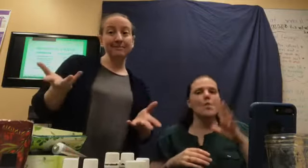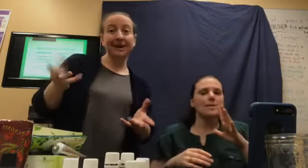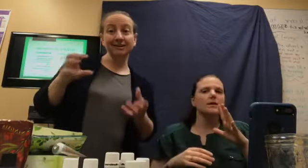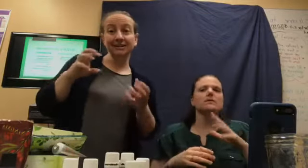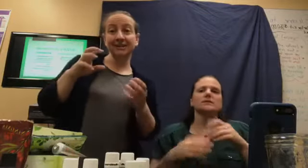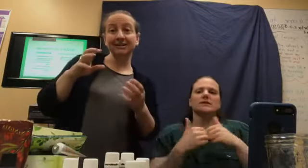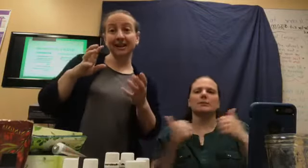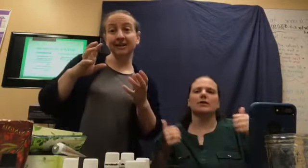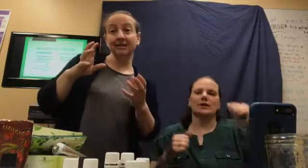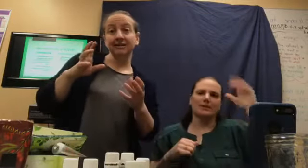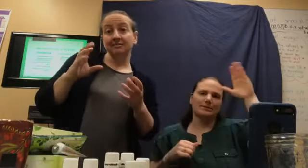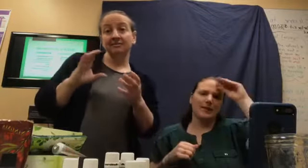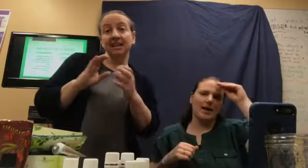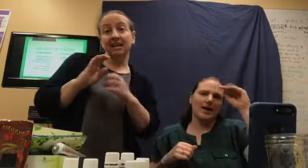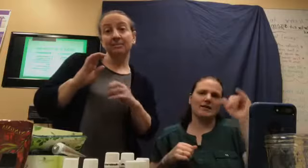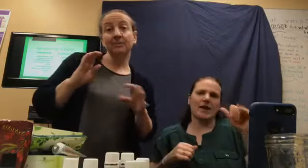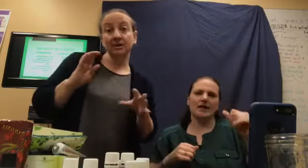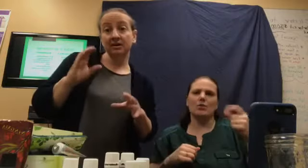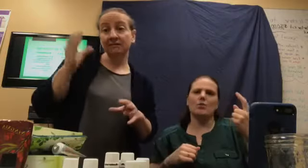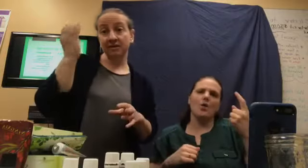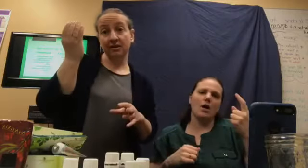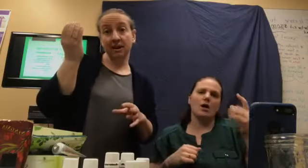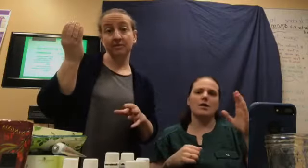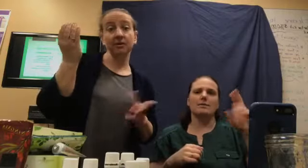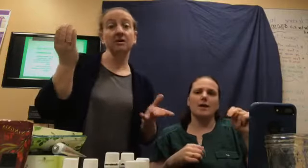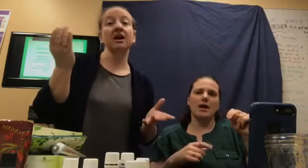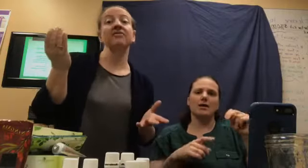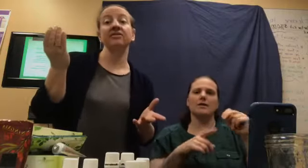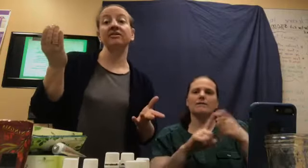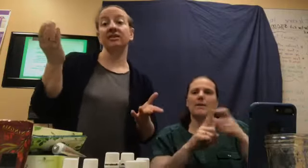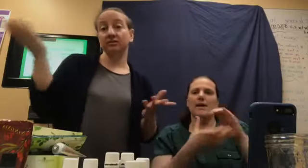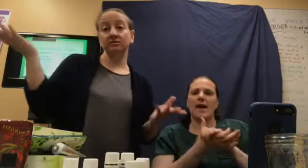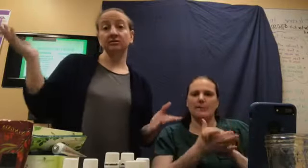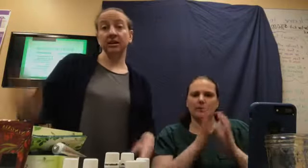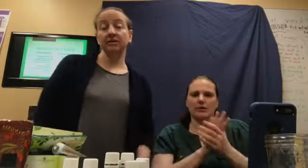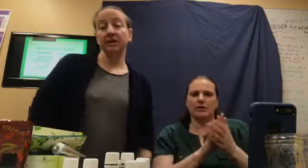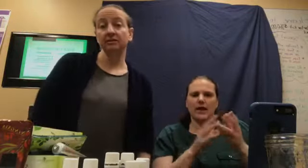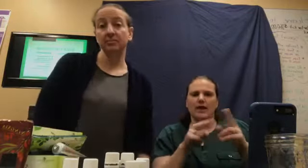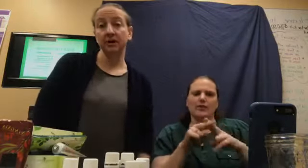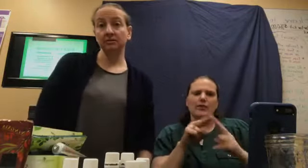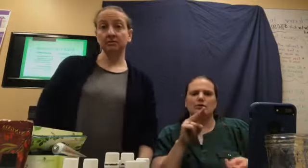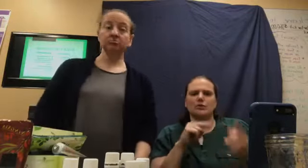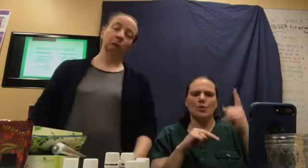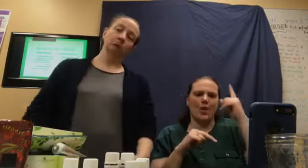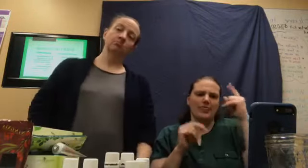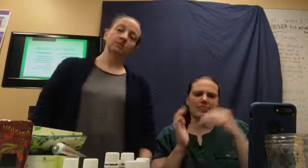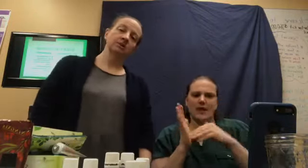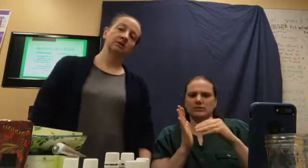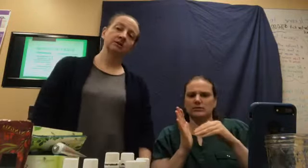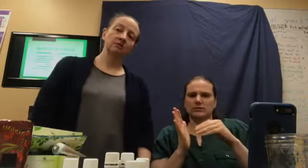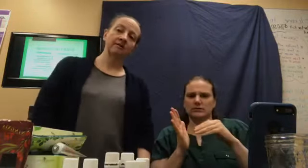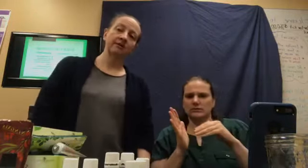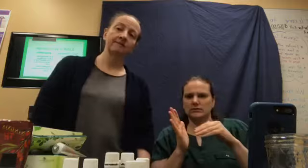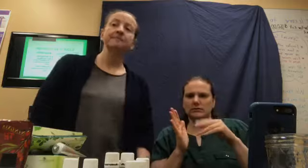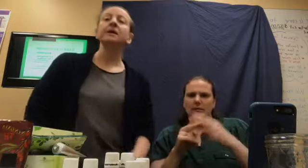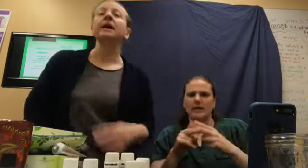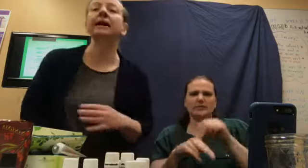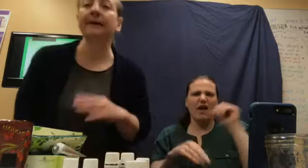a man just has to, like, take a bun off of their hamburger. And, then, they lose like a thousand pounds. So, not fair. Anyway.